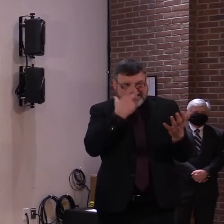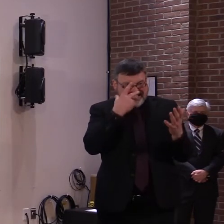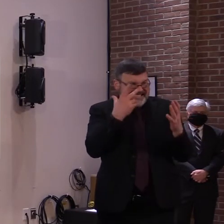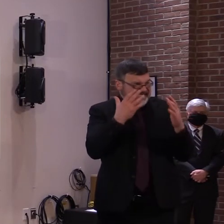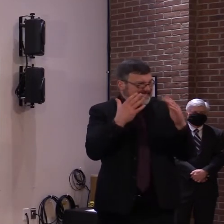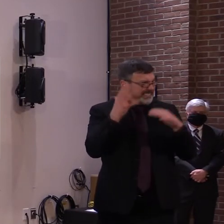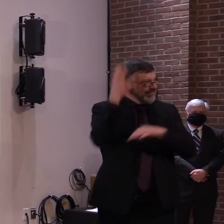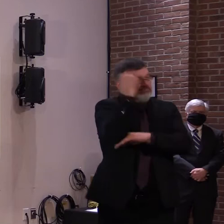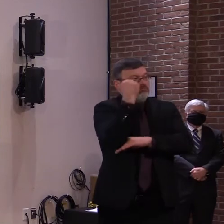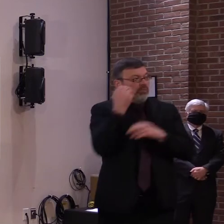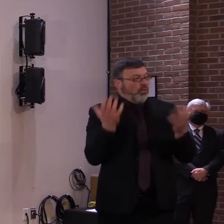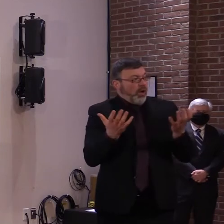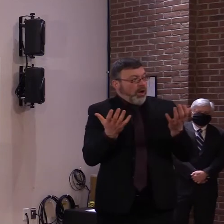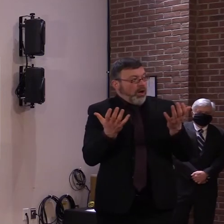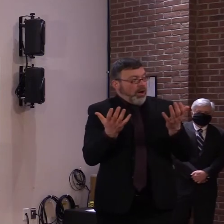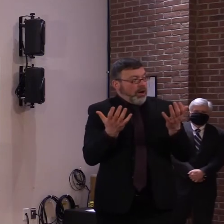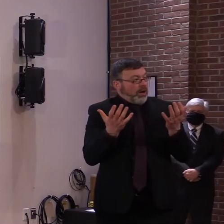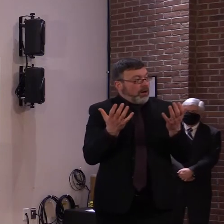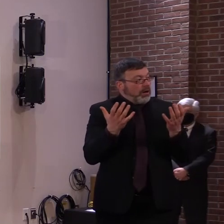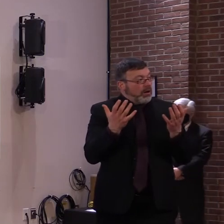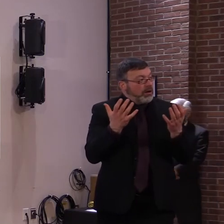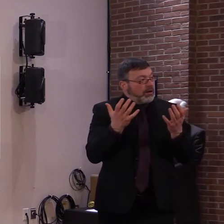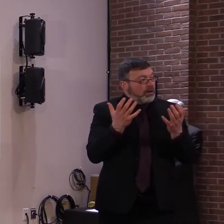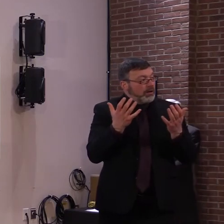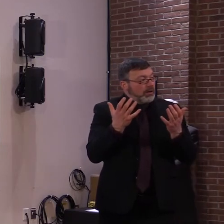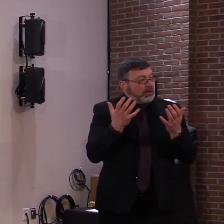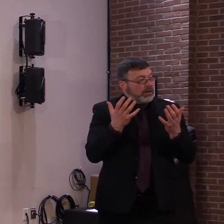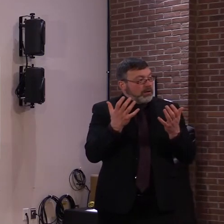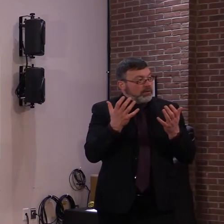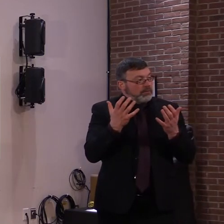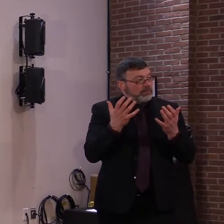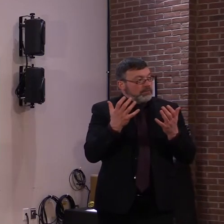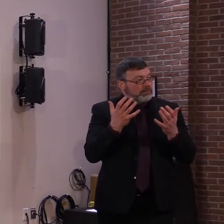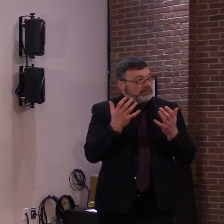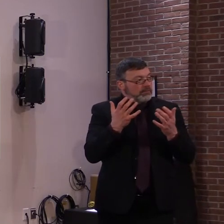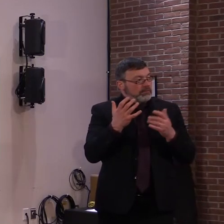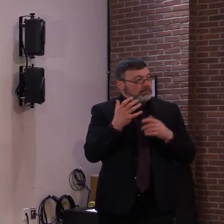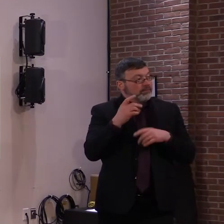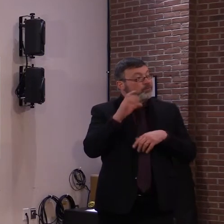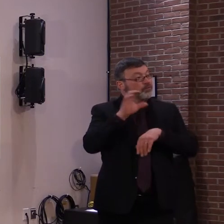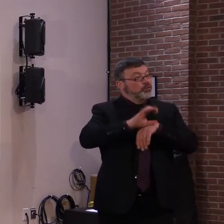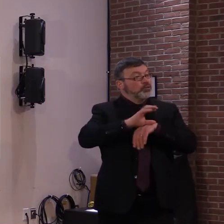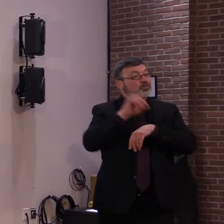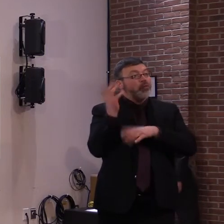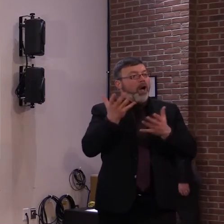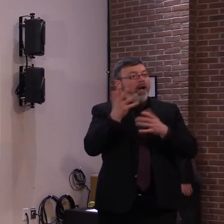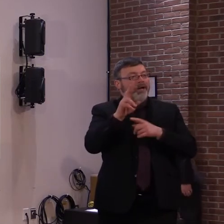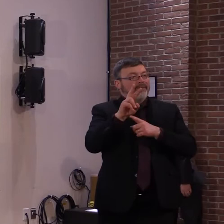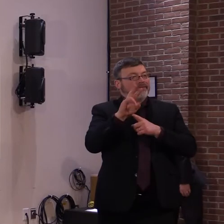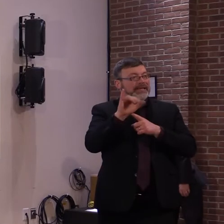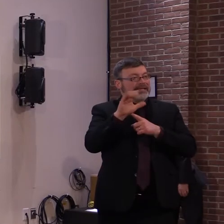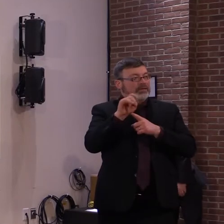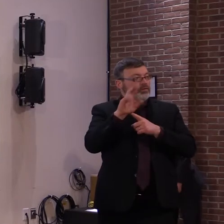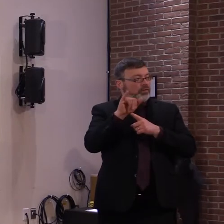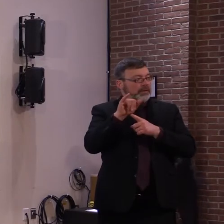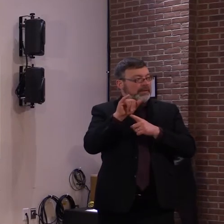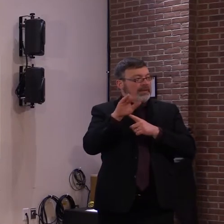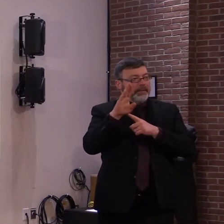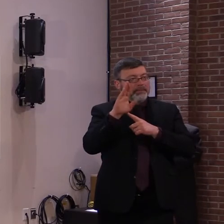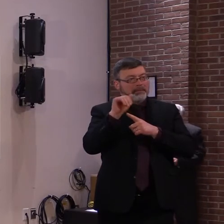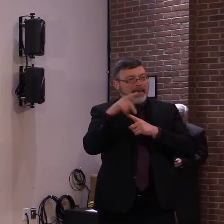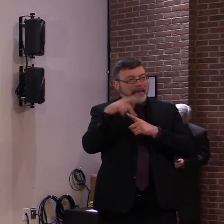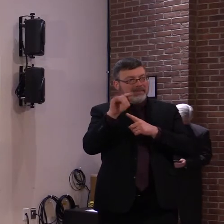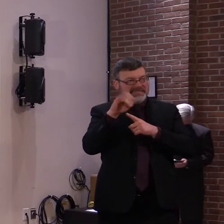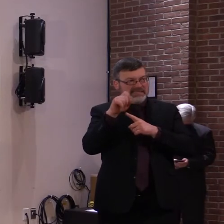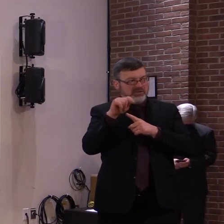cases, is the Victory Baptist Church in Addison County. The majority of those cases,